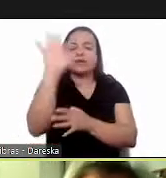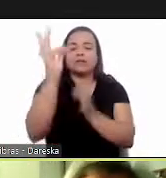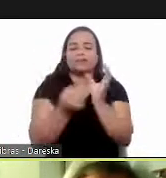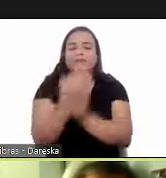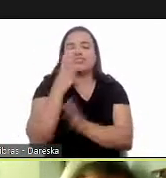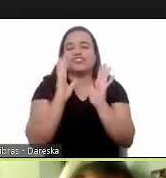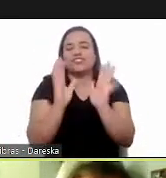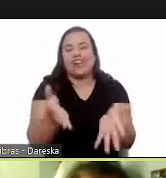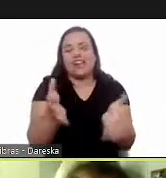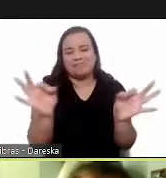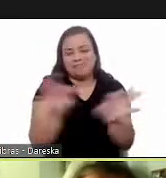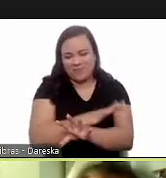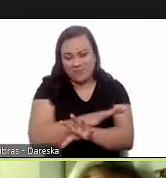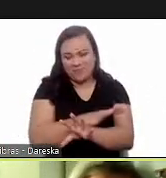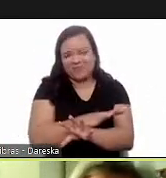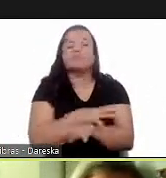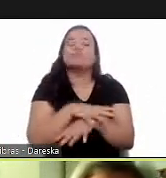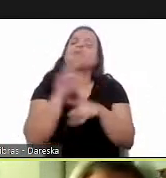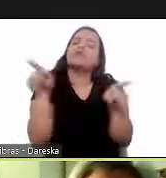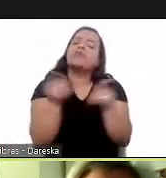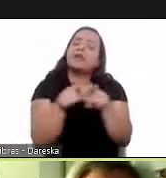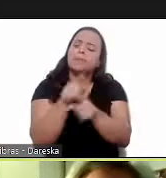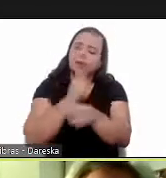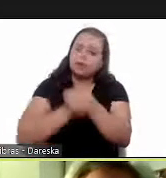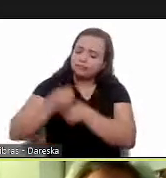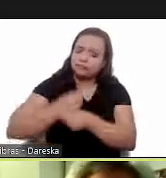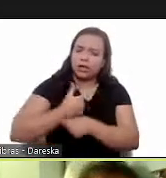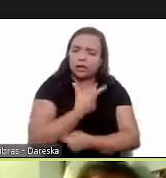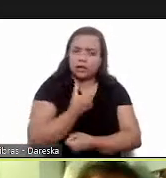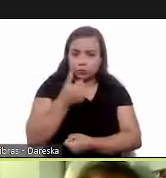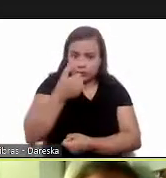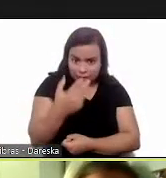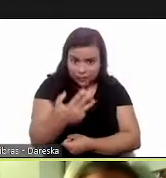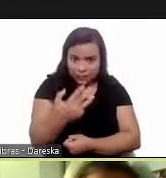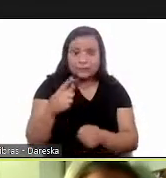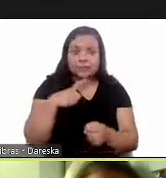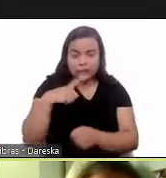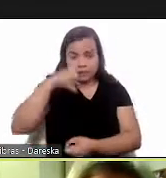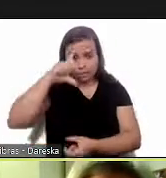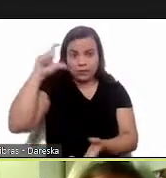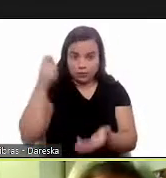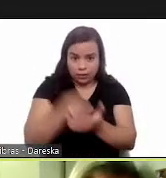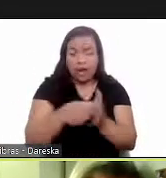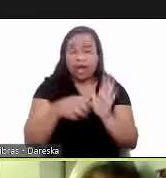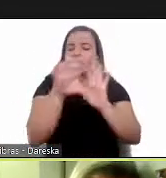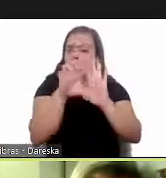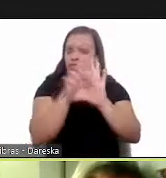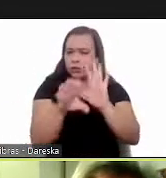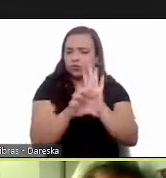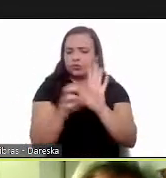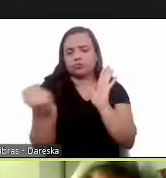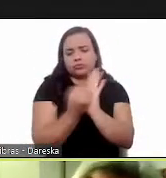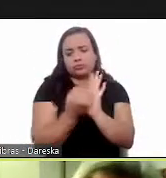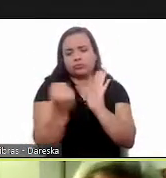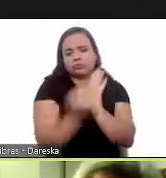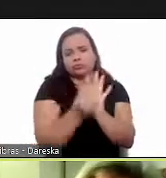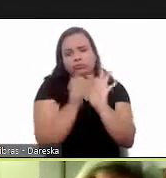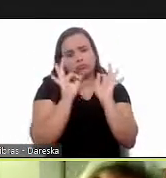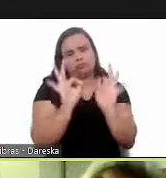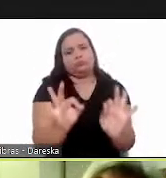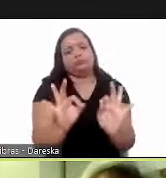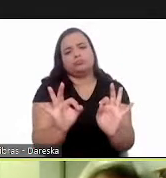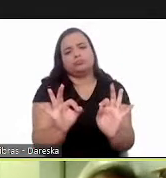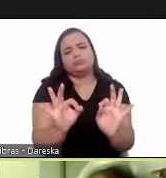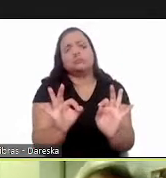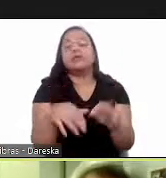comprise the federation in 2013 and also with the decision for this statute to be registered